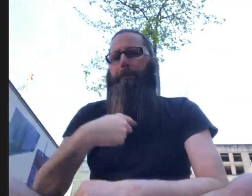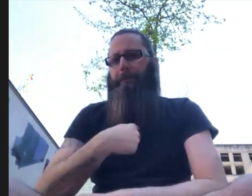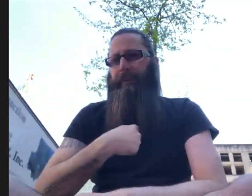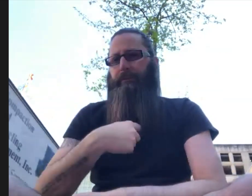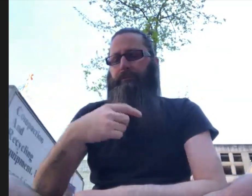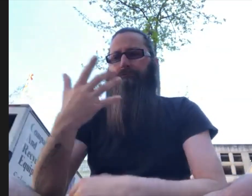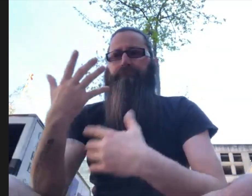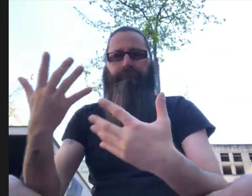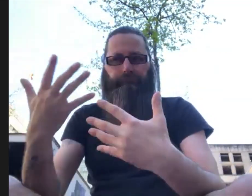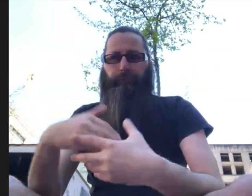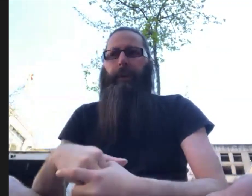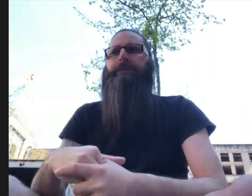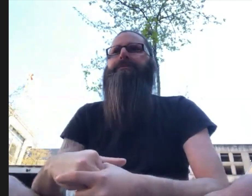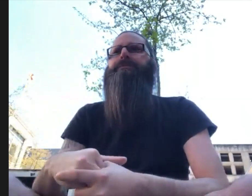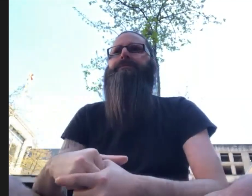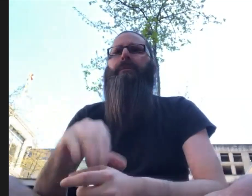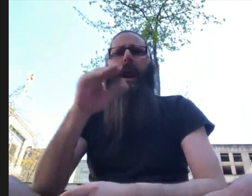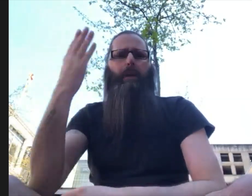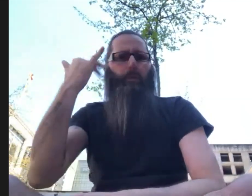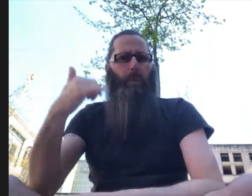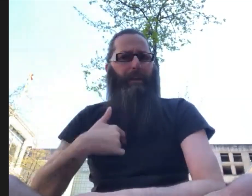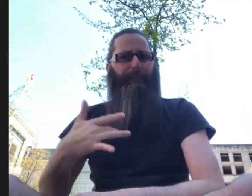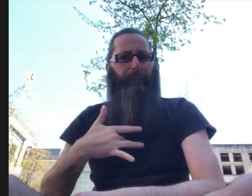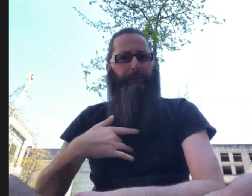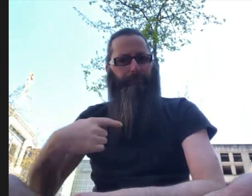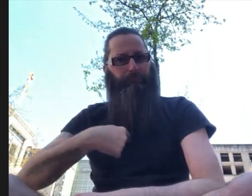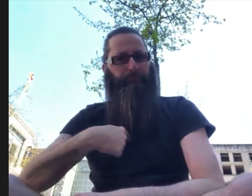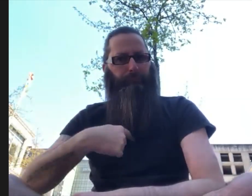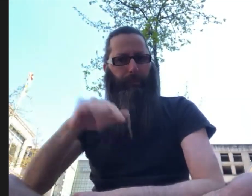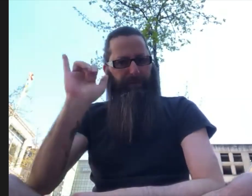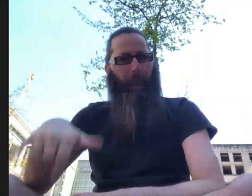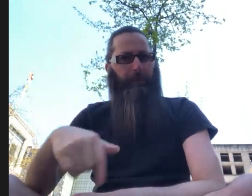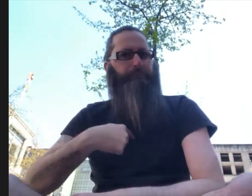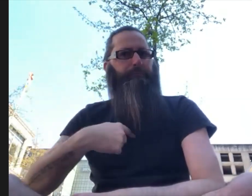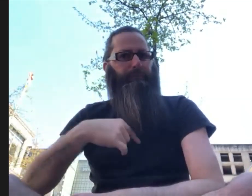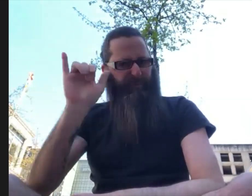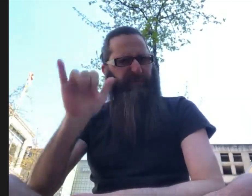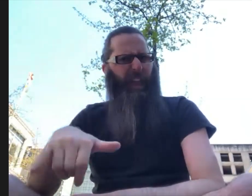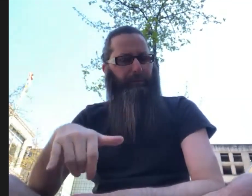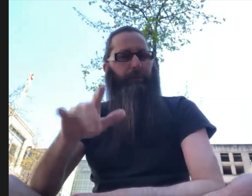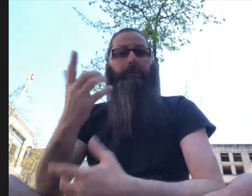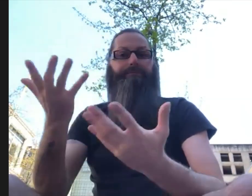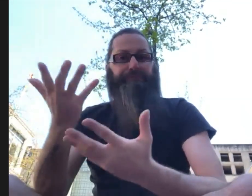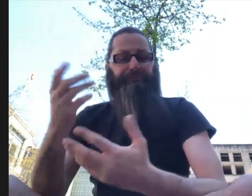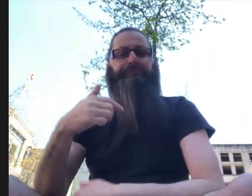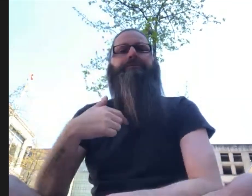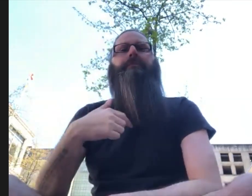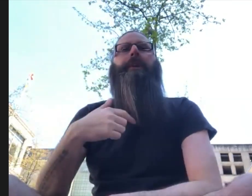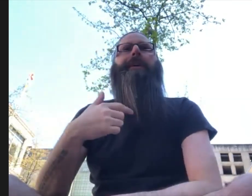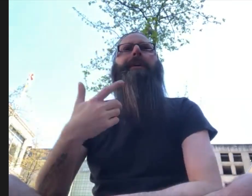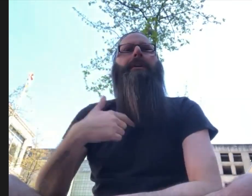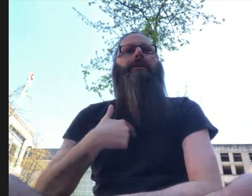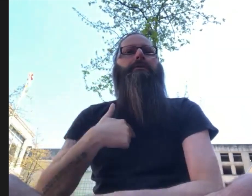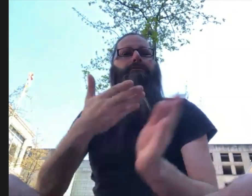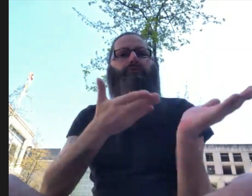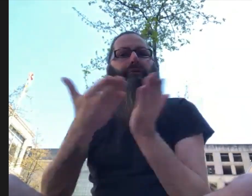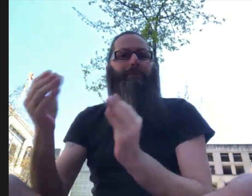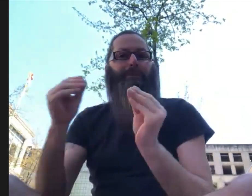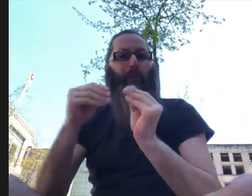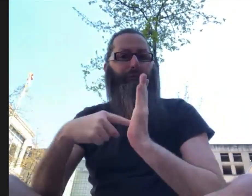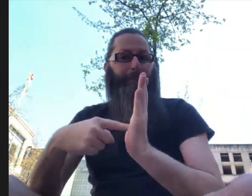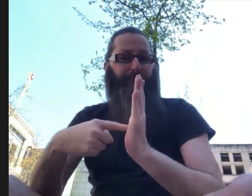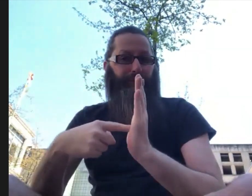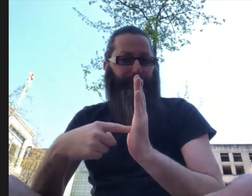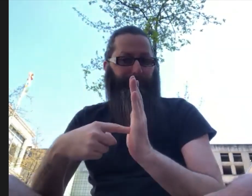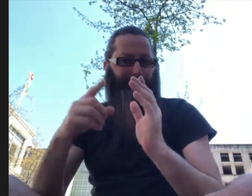However, something that's unique about me as a candidate and why I feel that I am the one that can bring the real